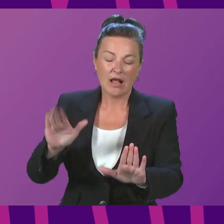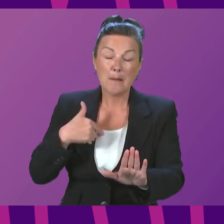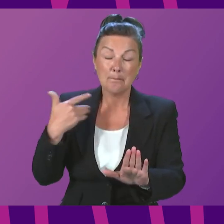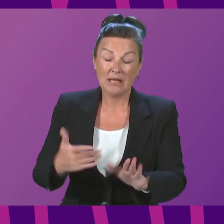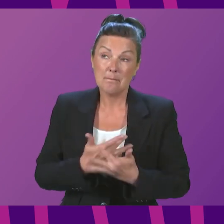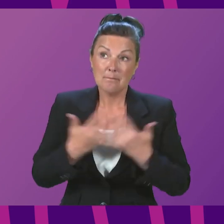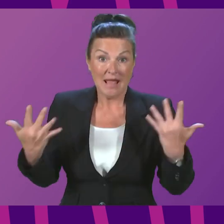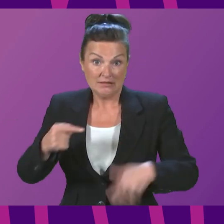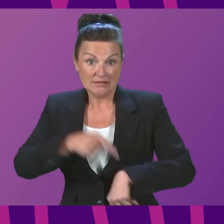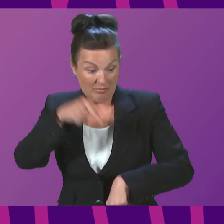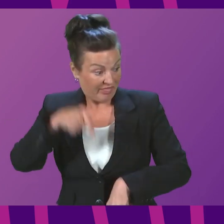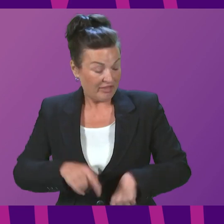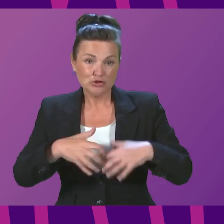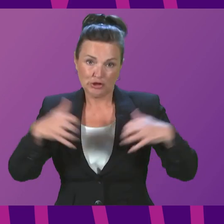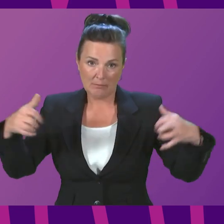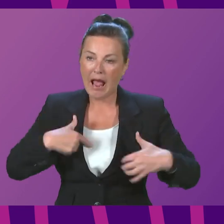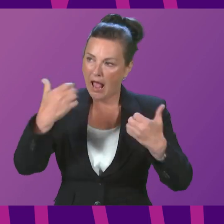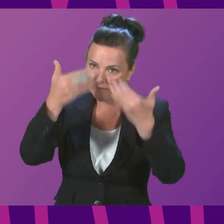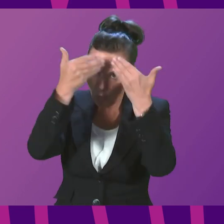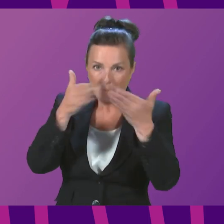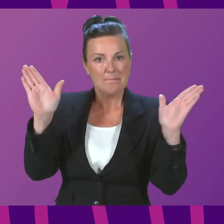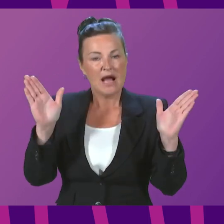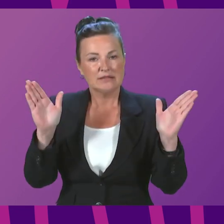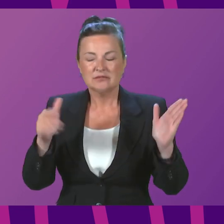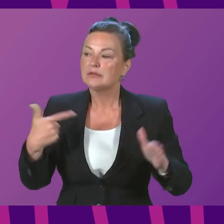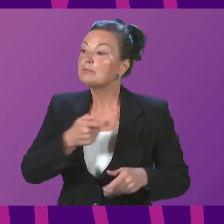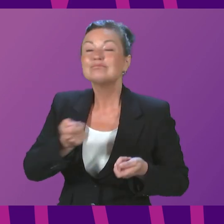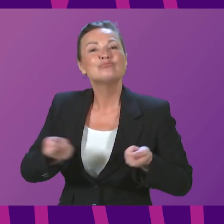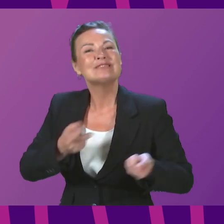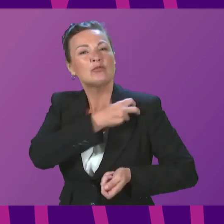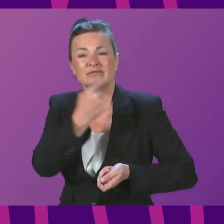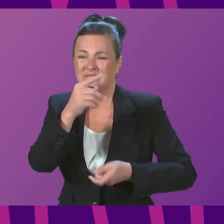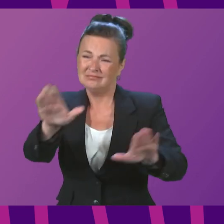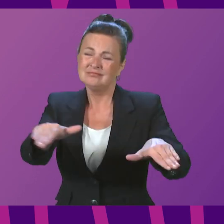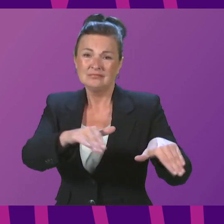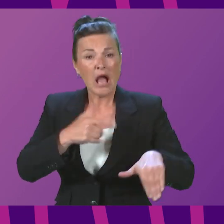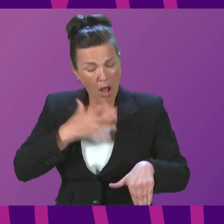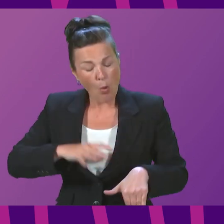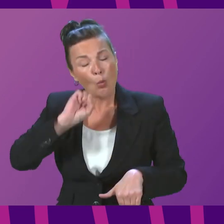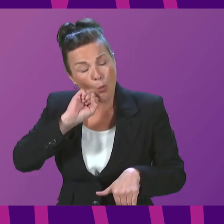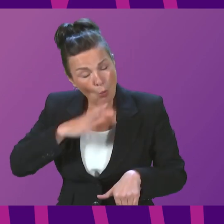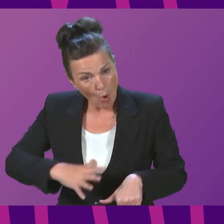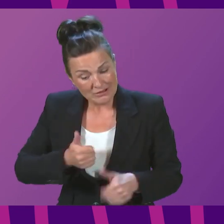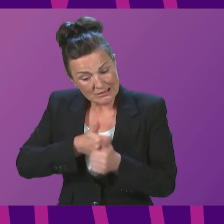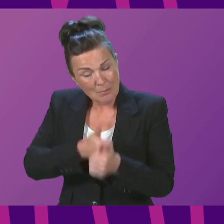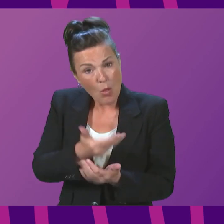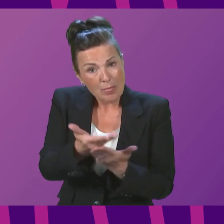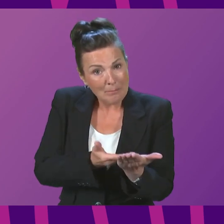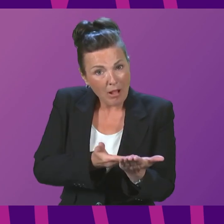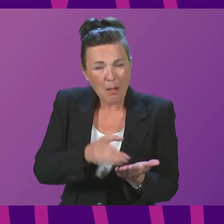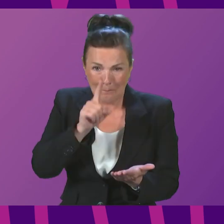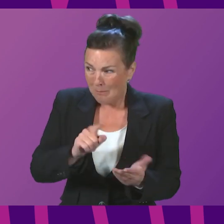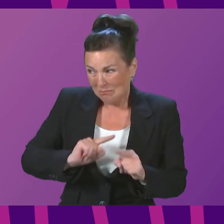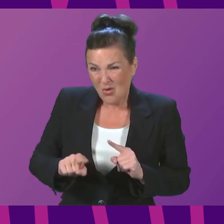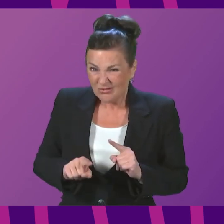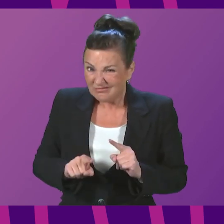in this chamber said I have an open mind and want to give as much support to the bill as possible. But I think, again, most reasonable